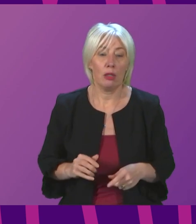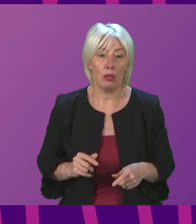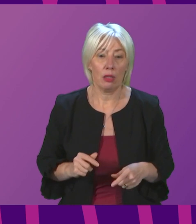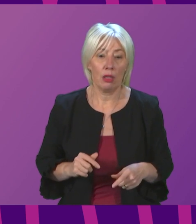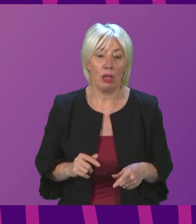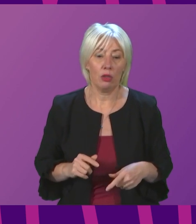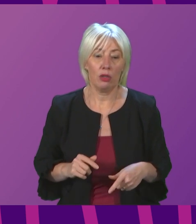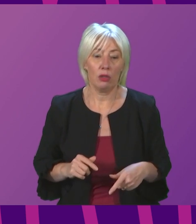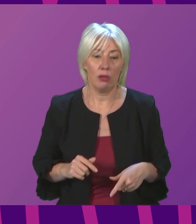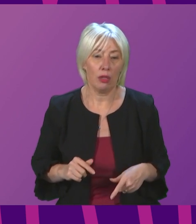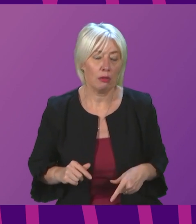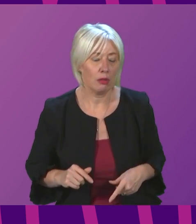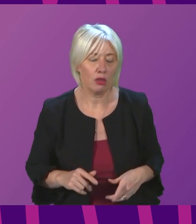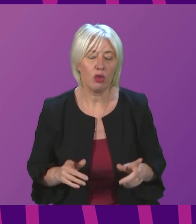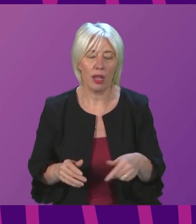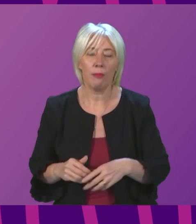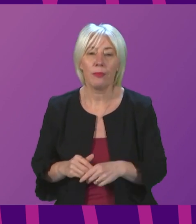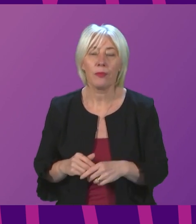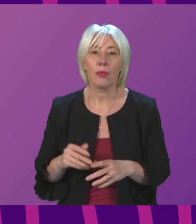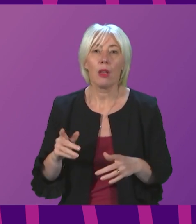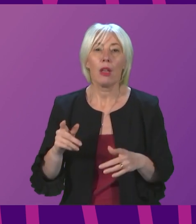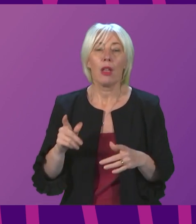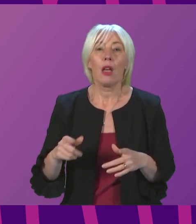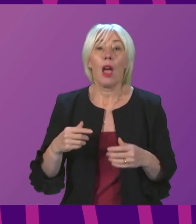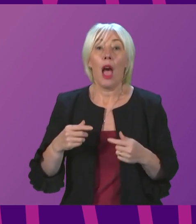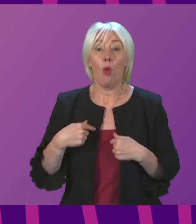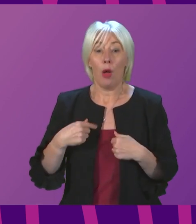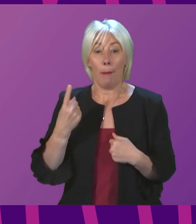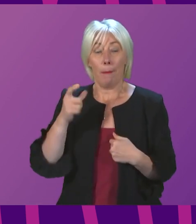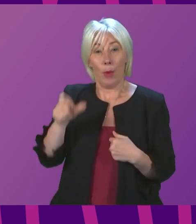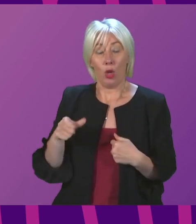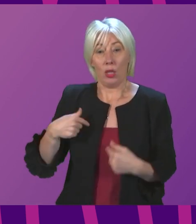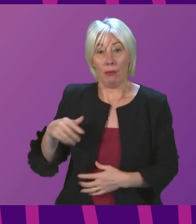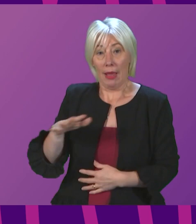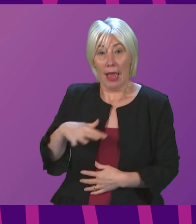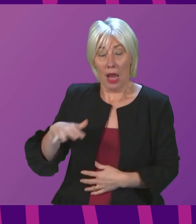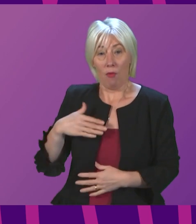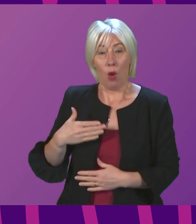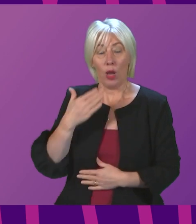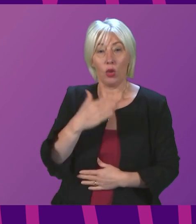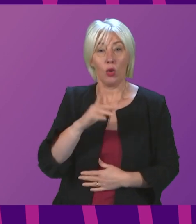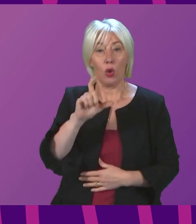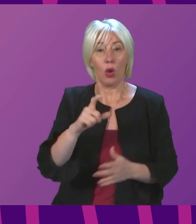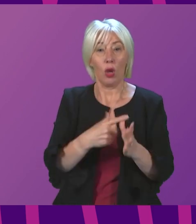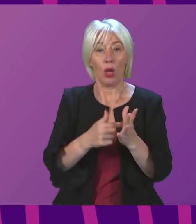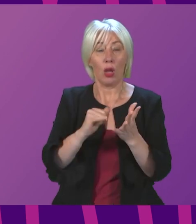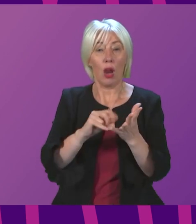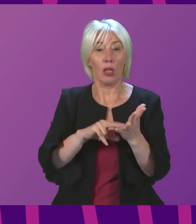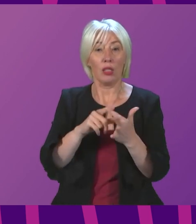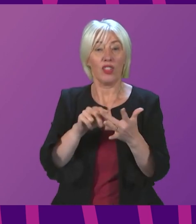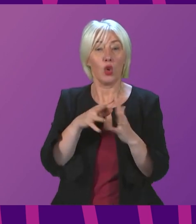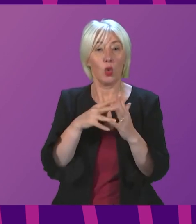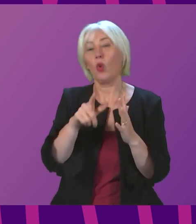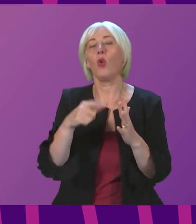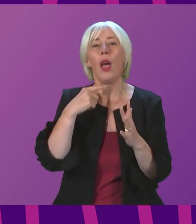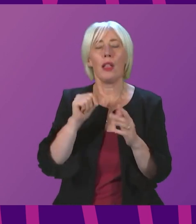Thank you, Presiding Officer. My constituent Lesley was admitted to Carse View following a relapse in her postpartum